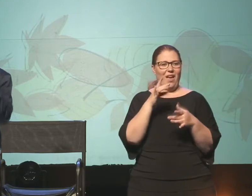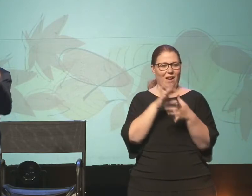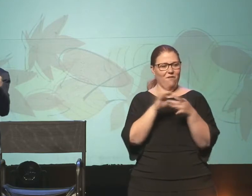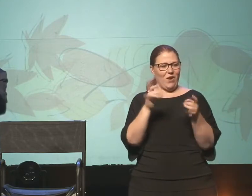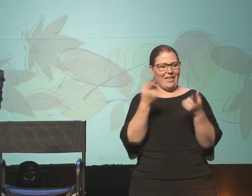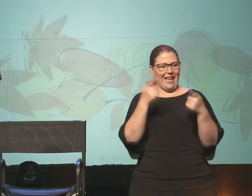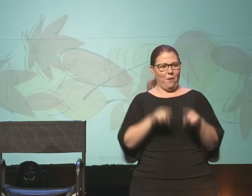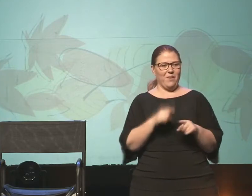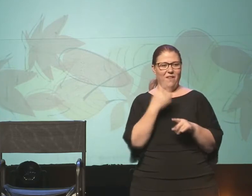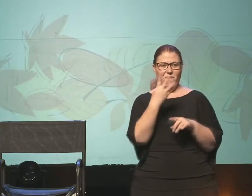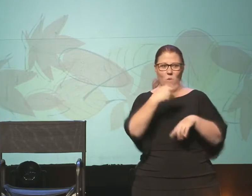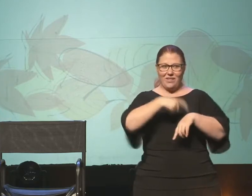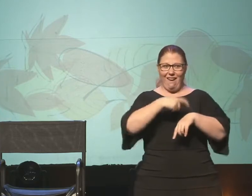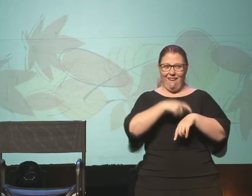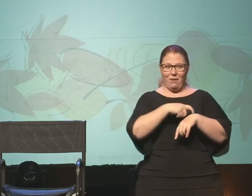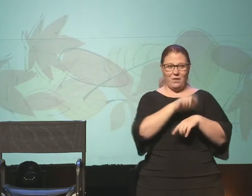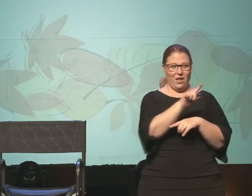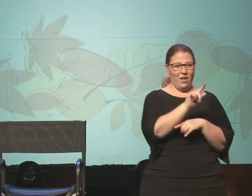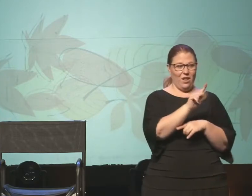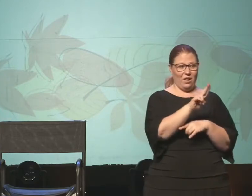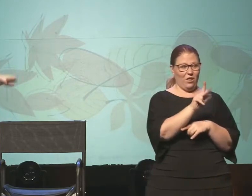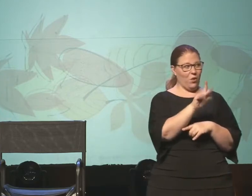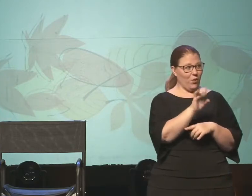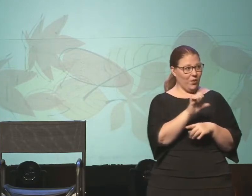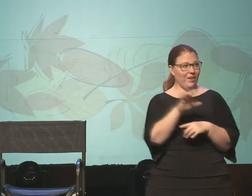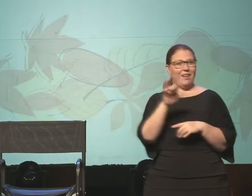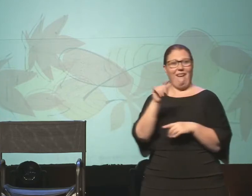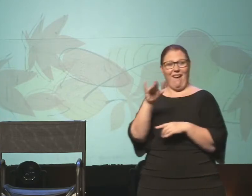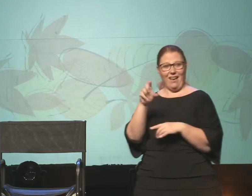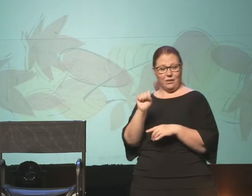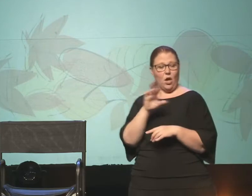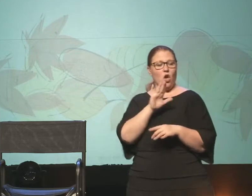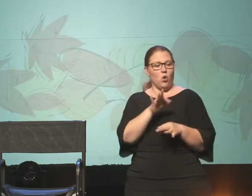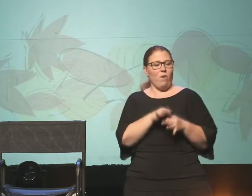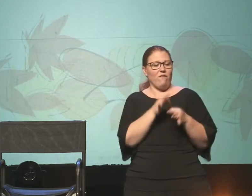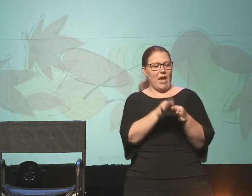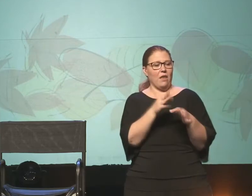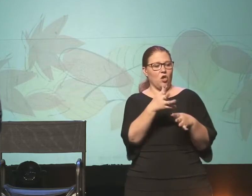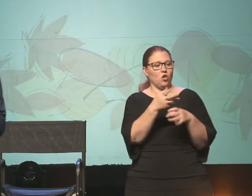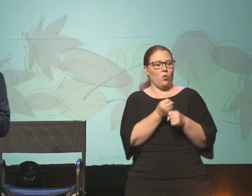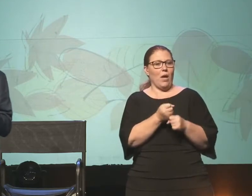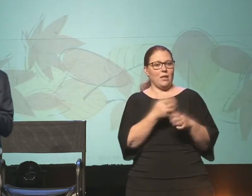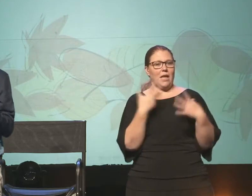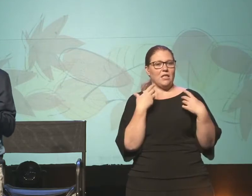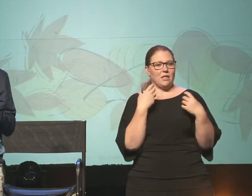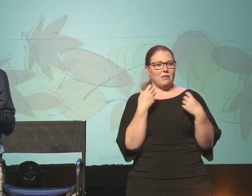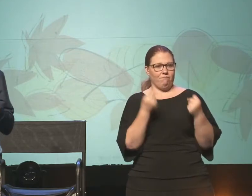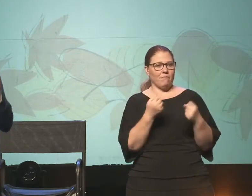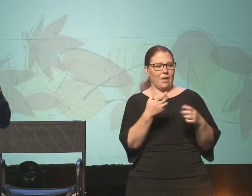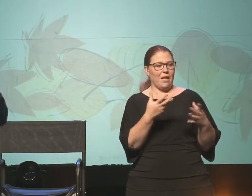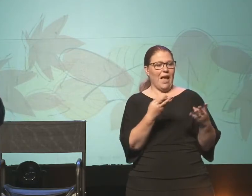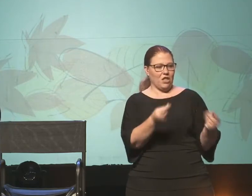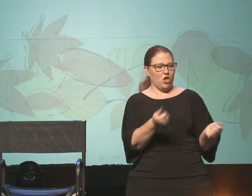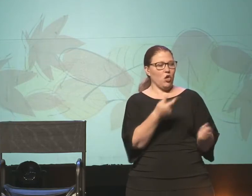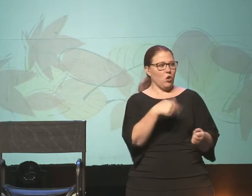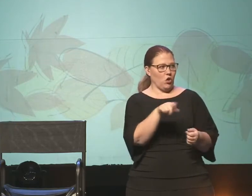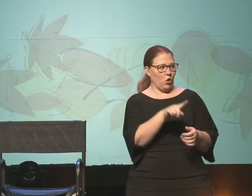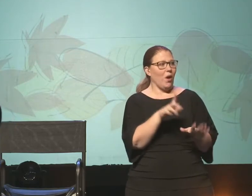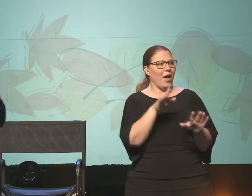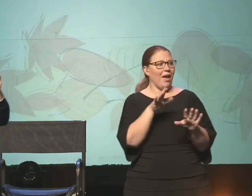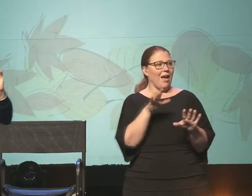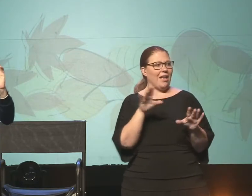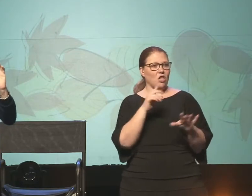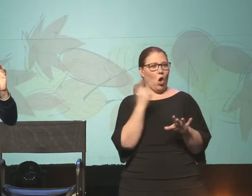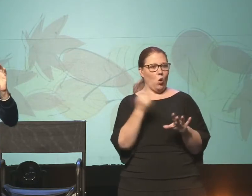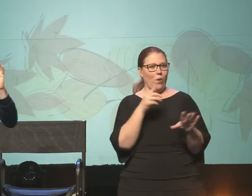Your faith has cured you or your trust has cured you. Your faith has saved you. And it's always done with four people